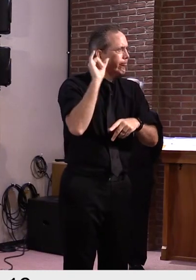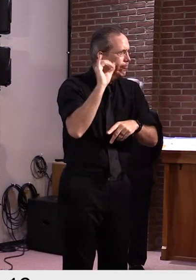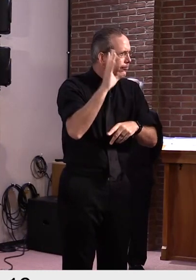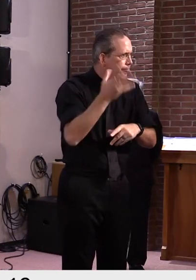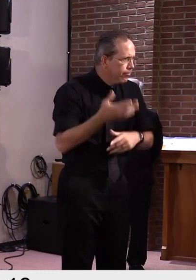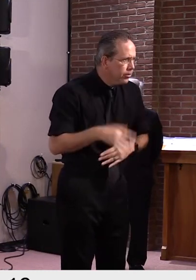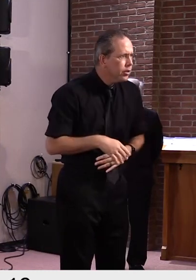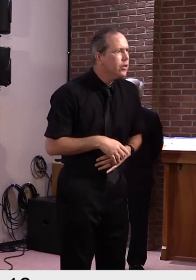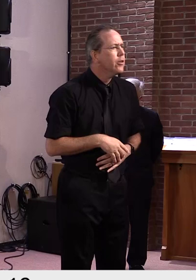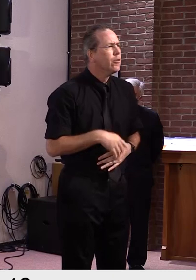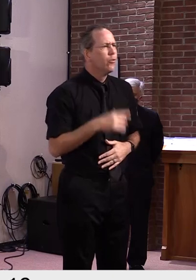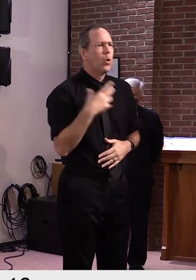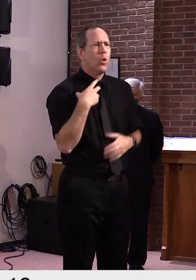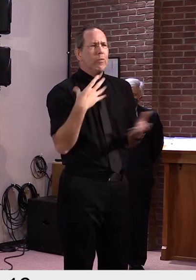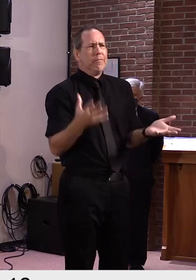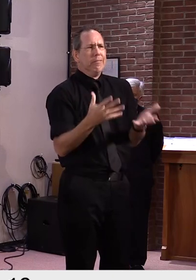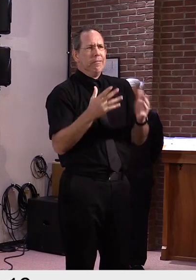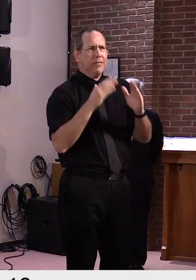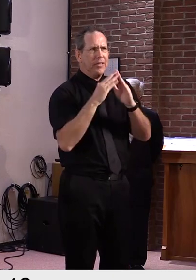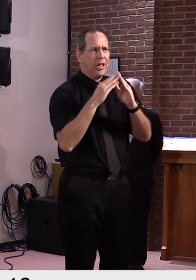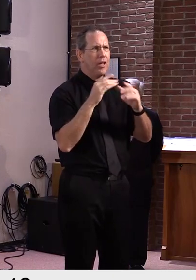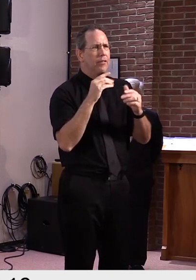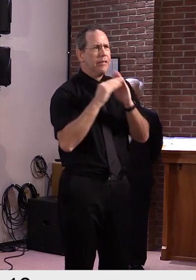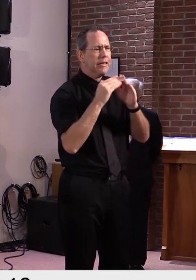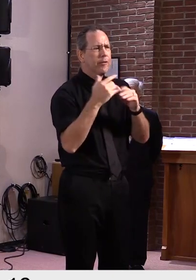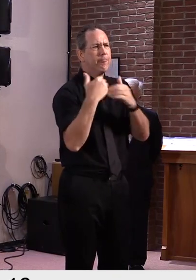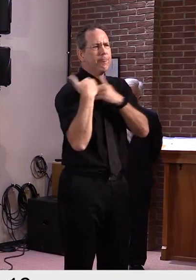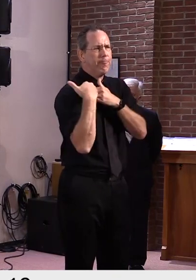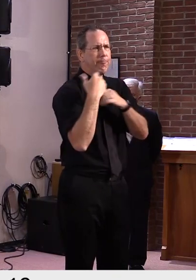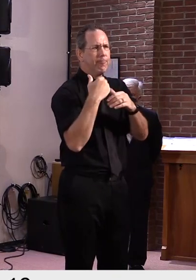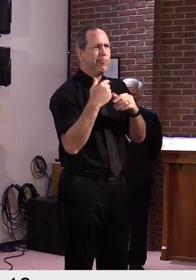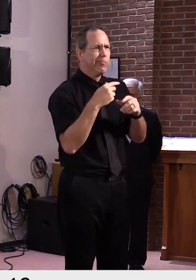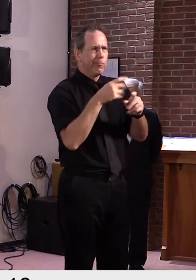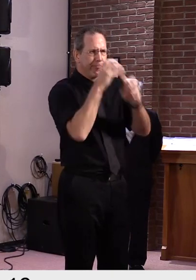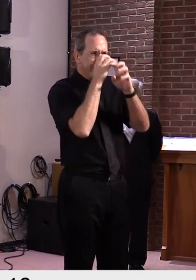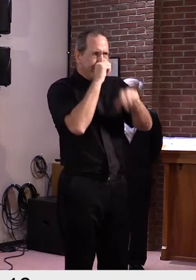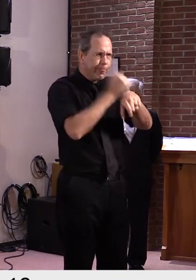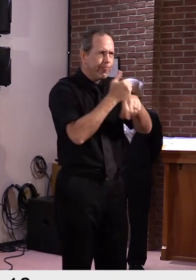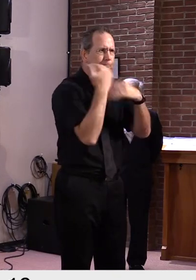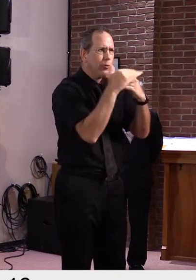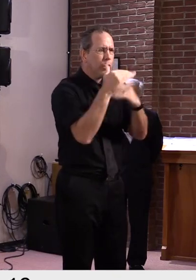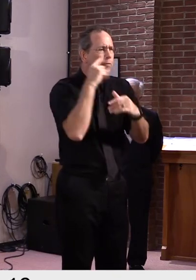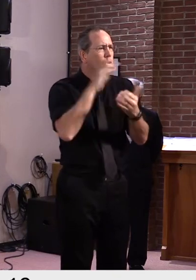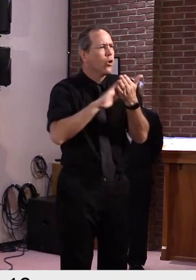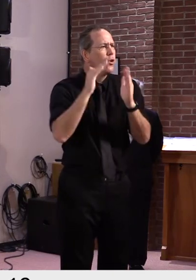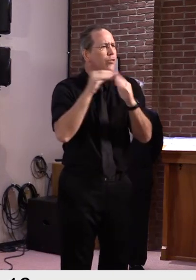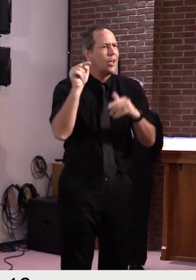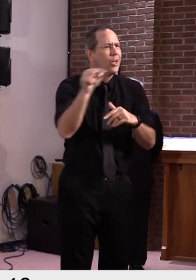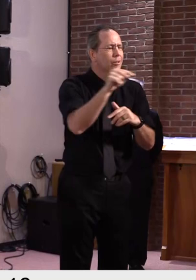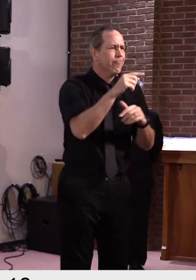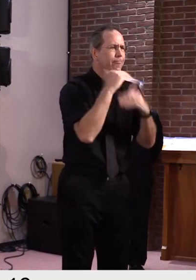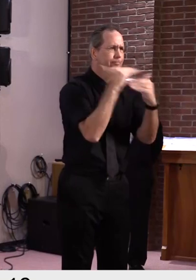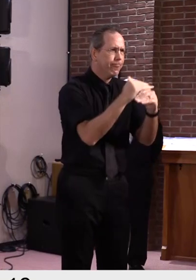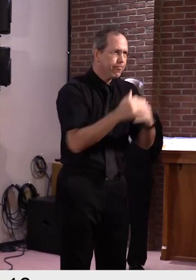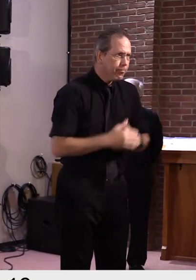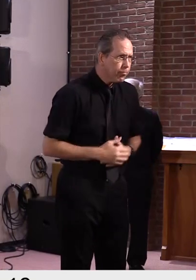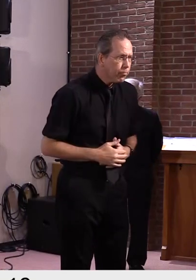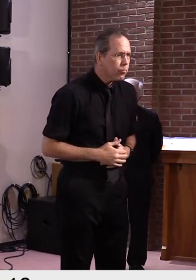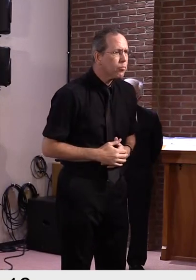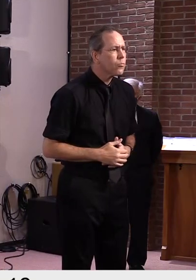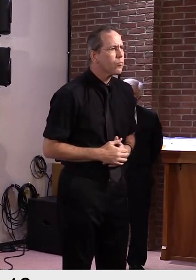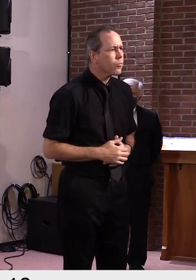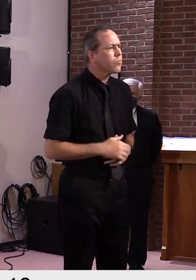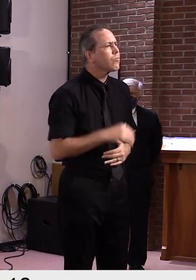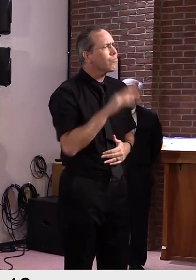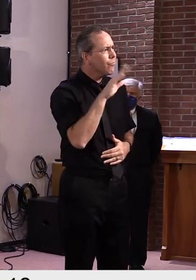based on some of the questions we've been getting and some of of how our approach is being characterized I'm going to